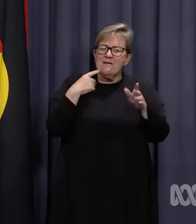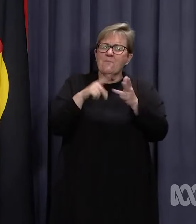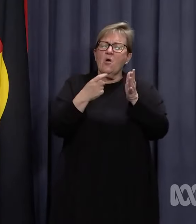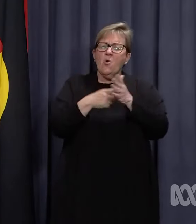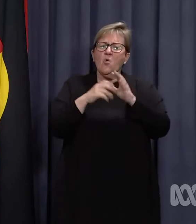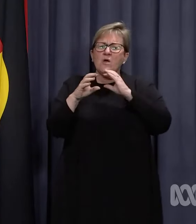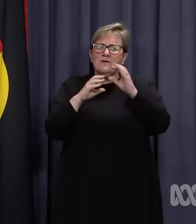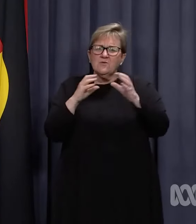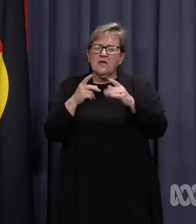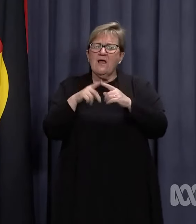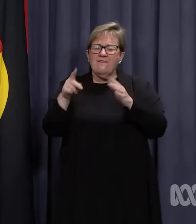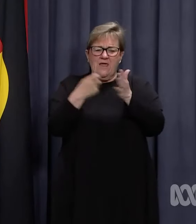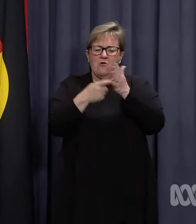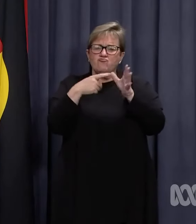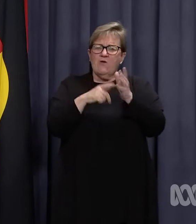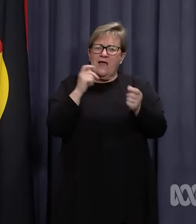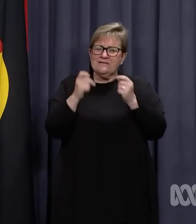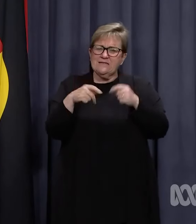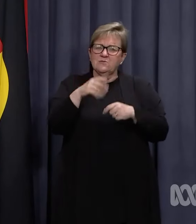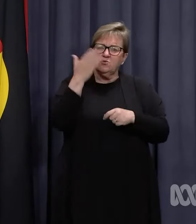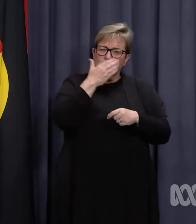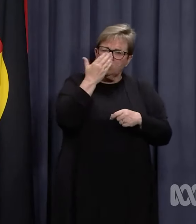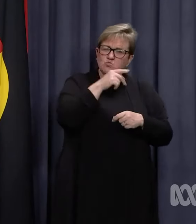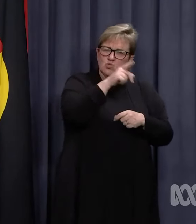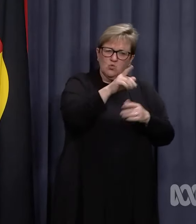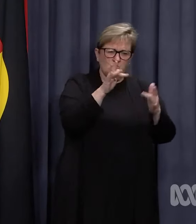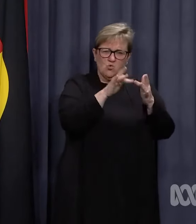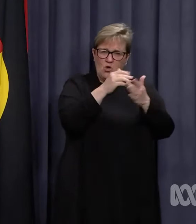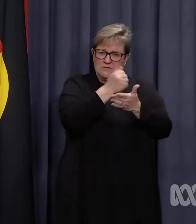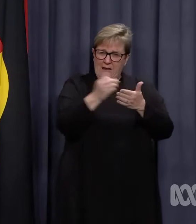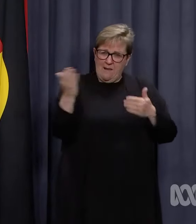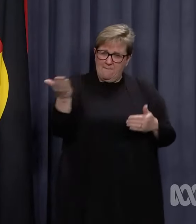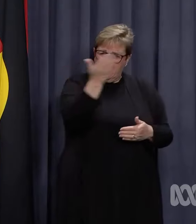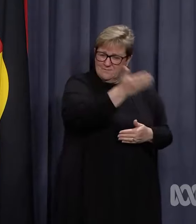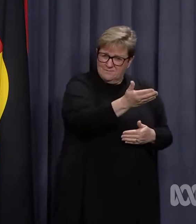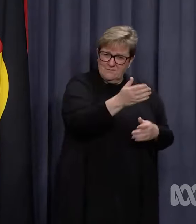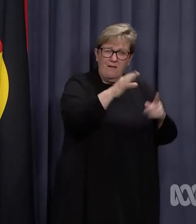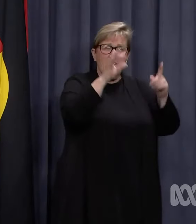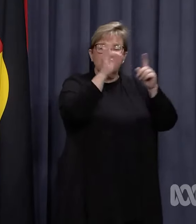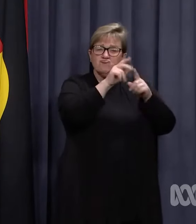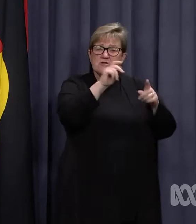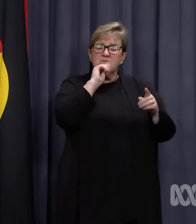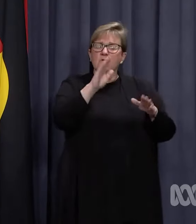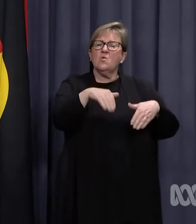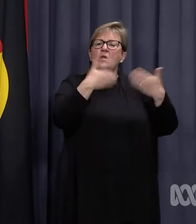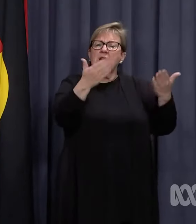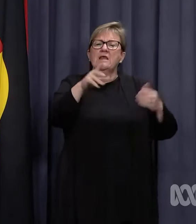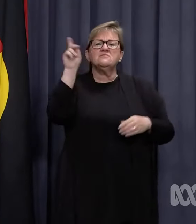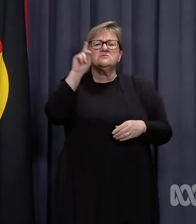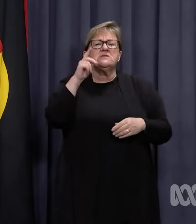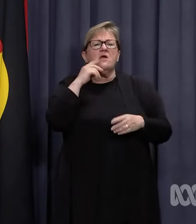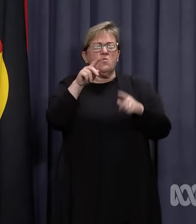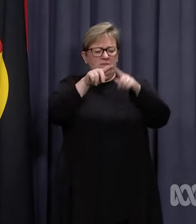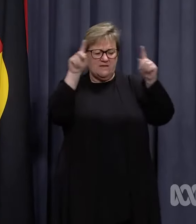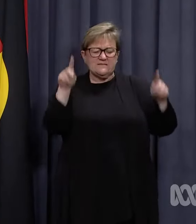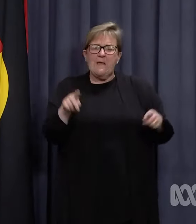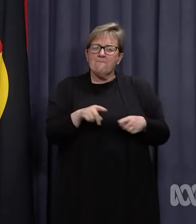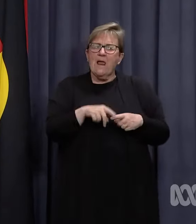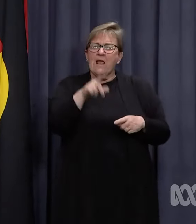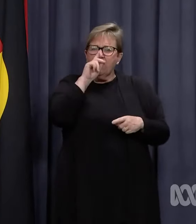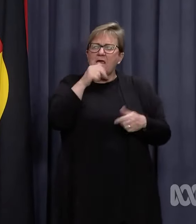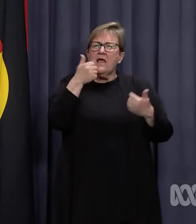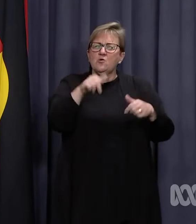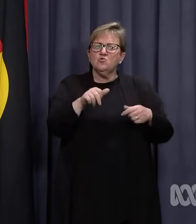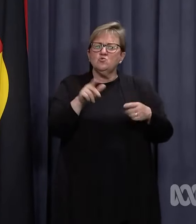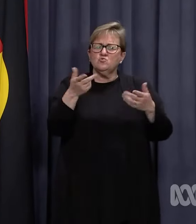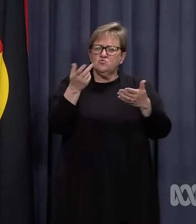communicate their rat result to the school's designated contact. Principals will be provided today with the template that they can use